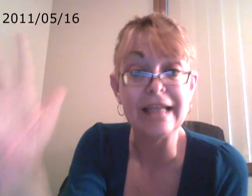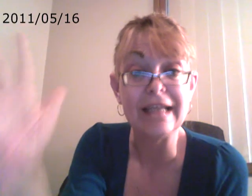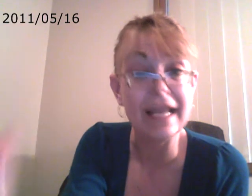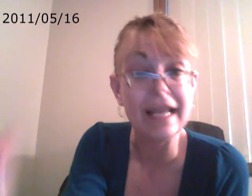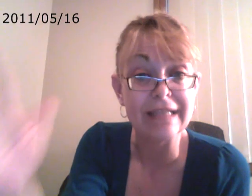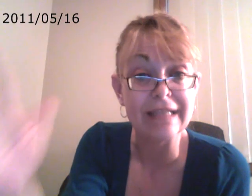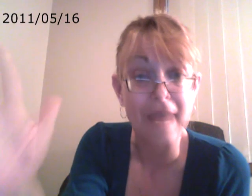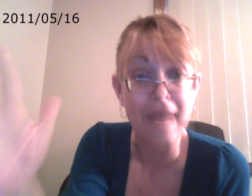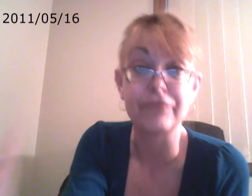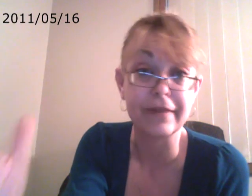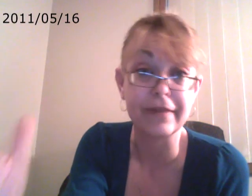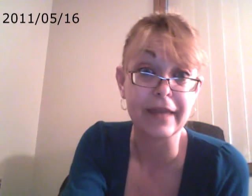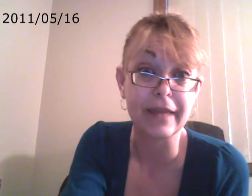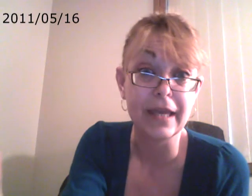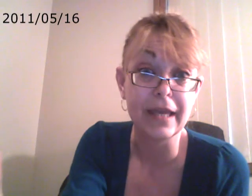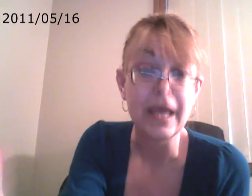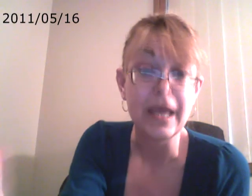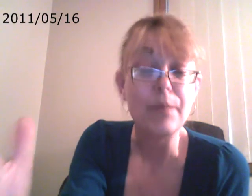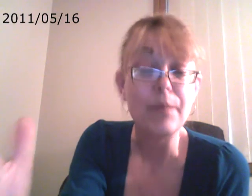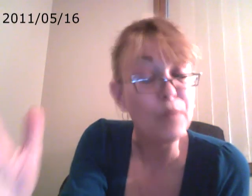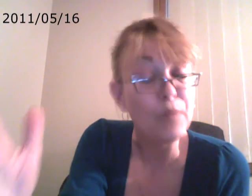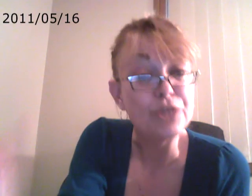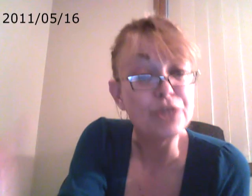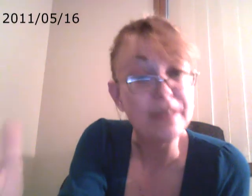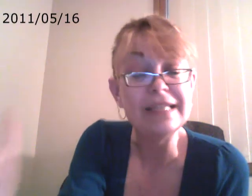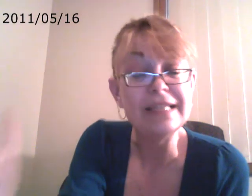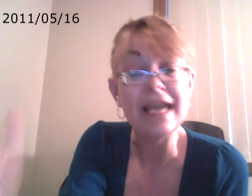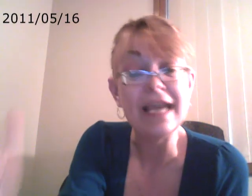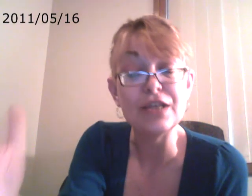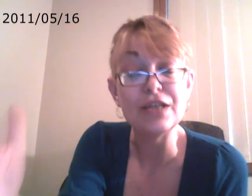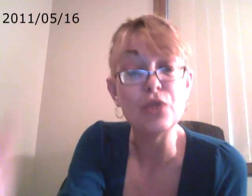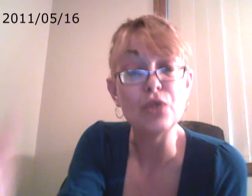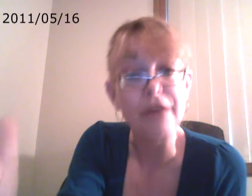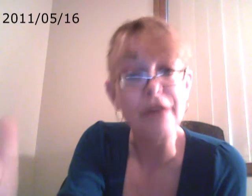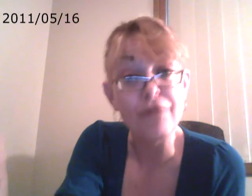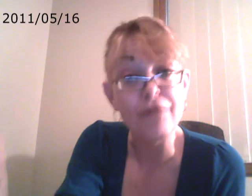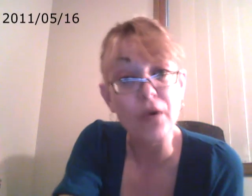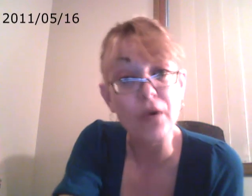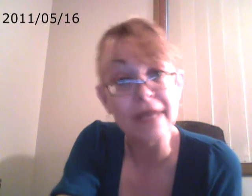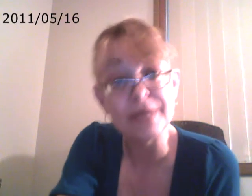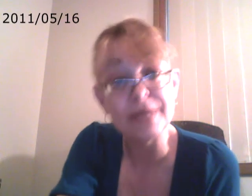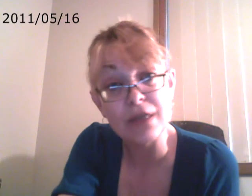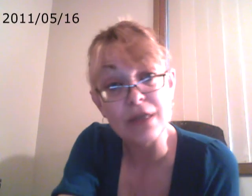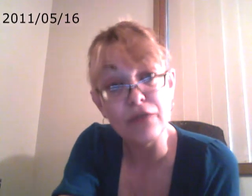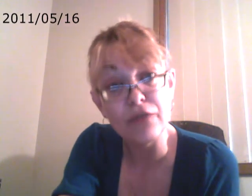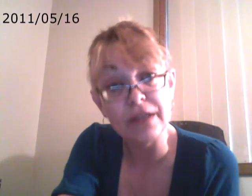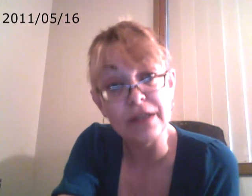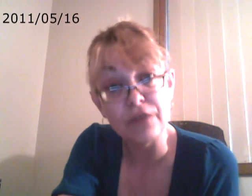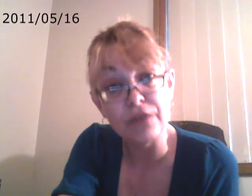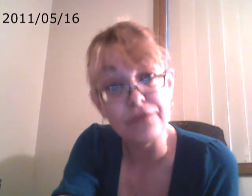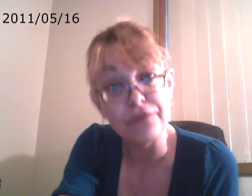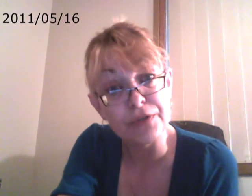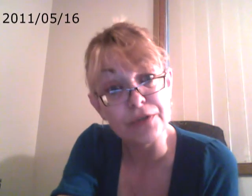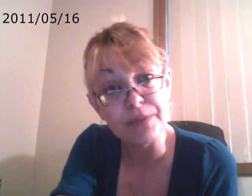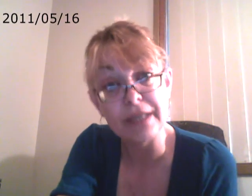hated everything. Which means he has no love for himself in the first place.